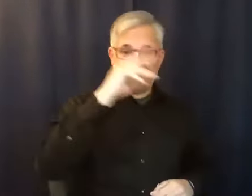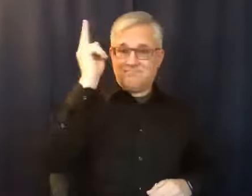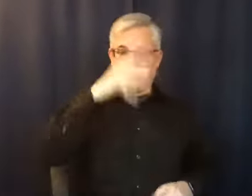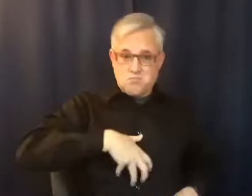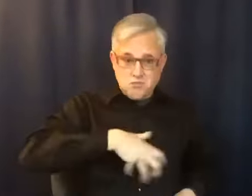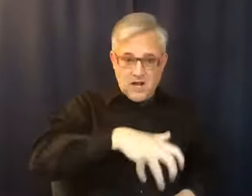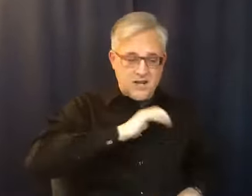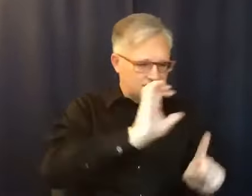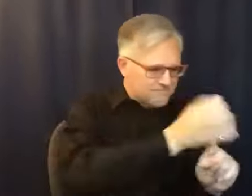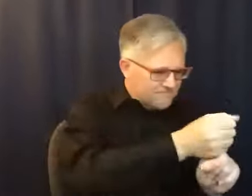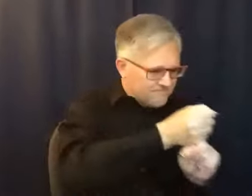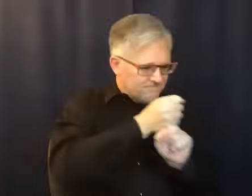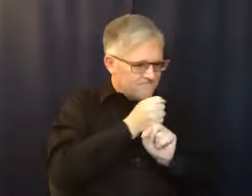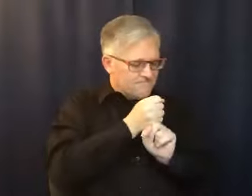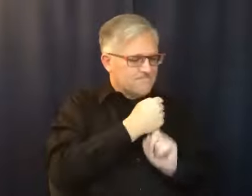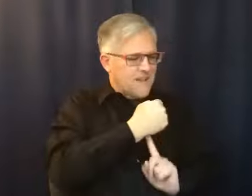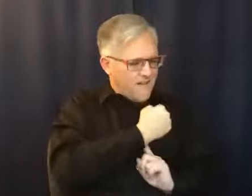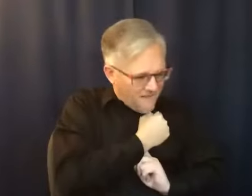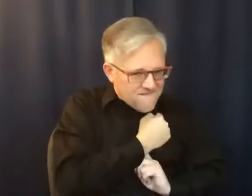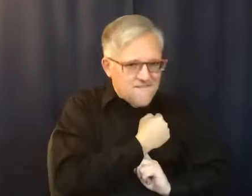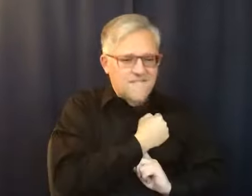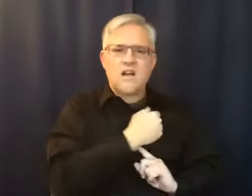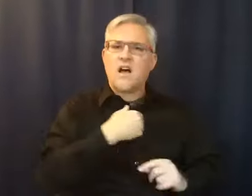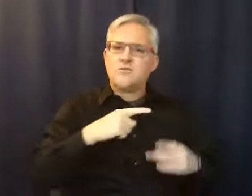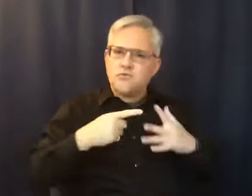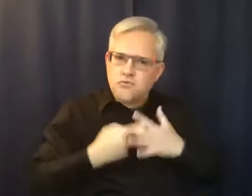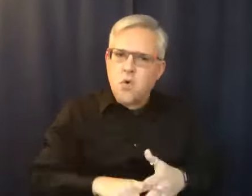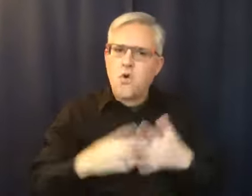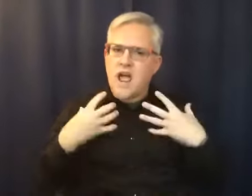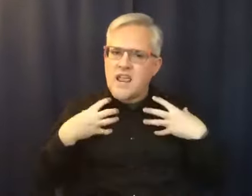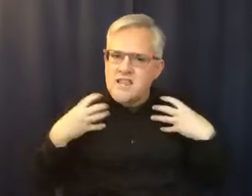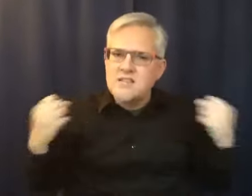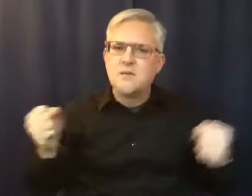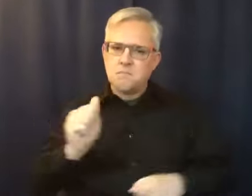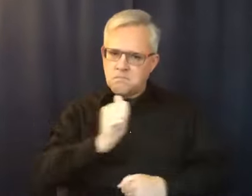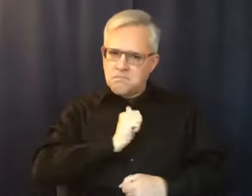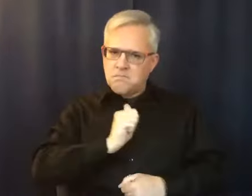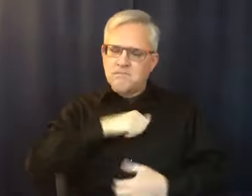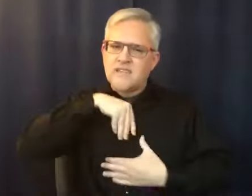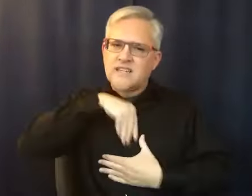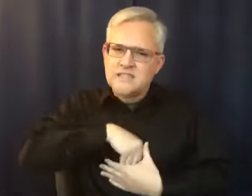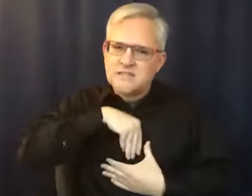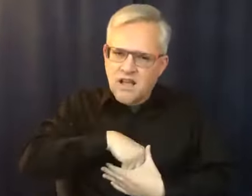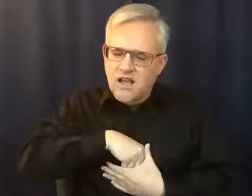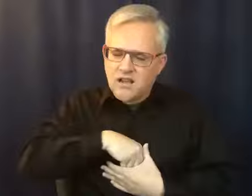healing had to take place in me. And I could begin to look at what is it? What is there about me that